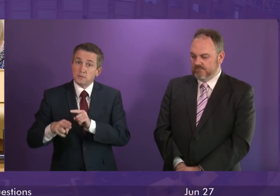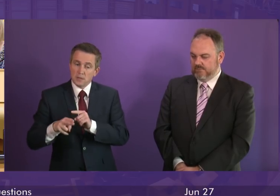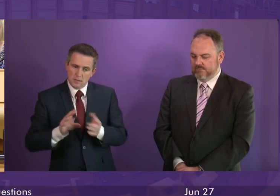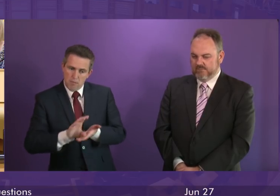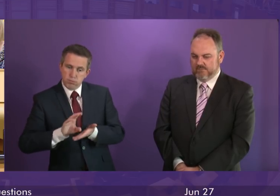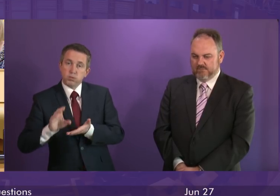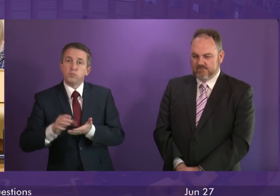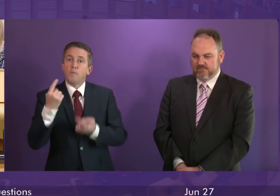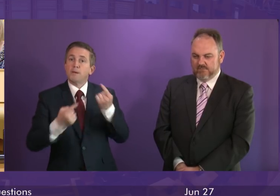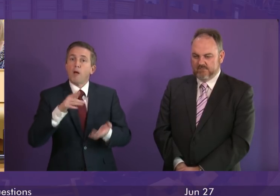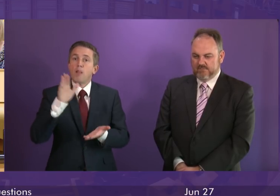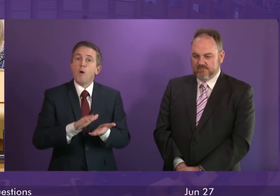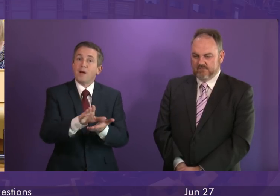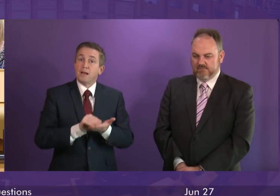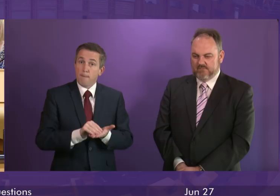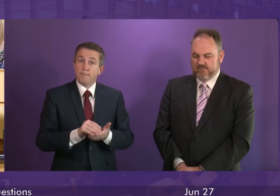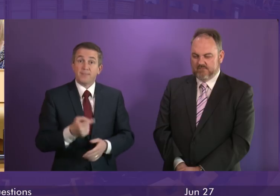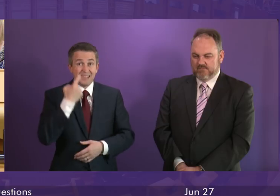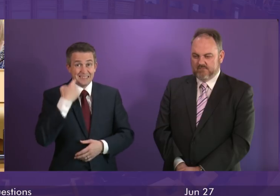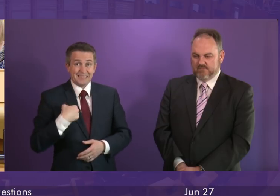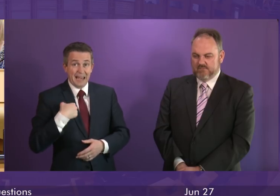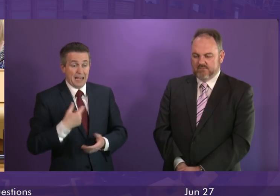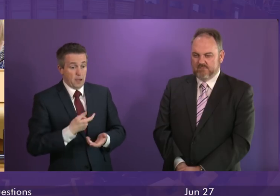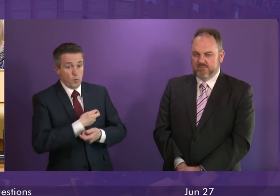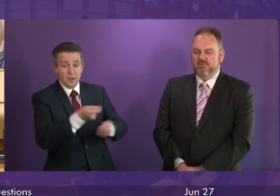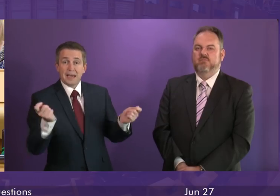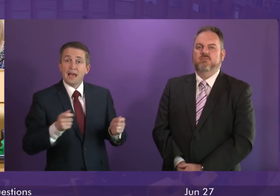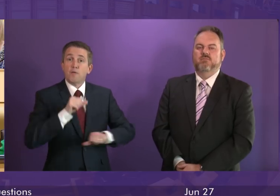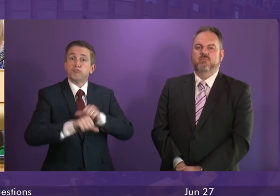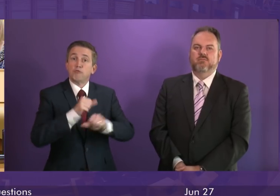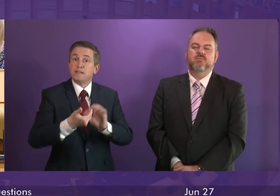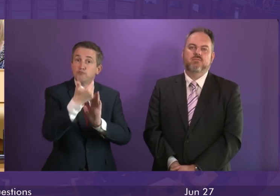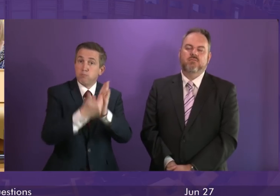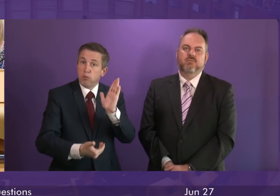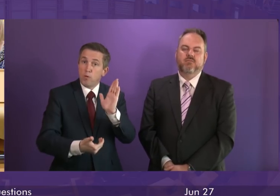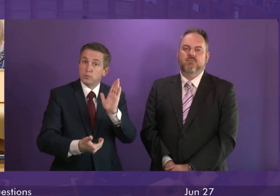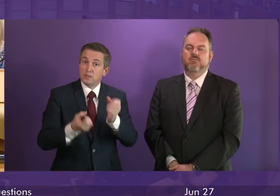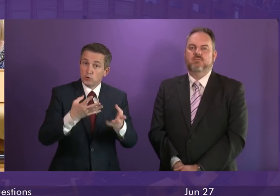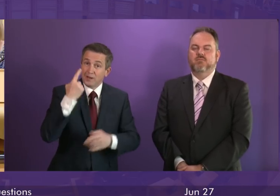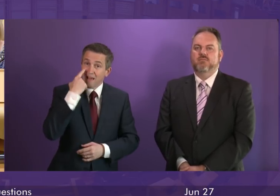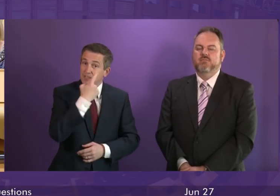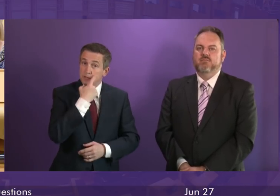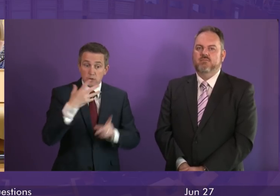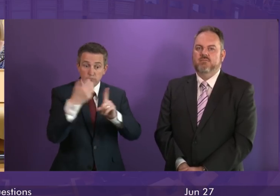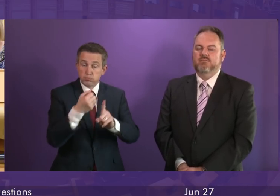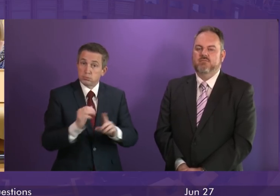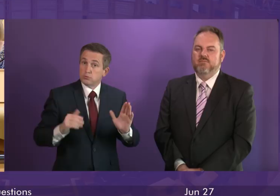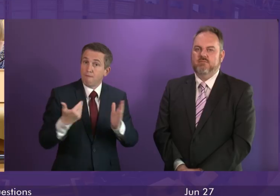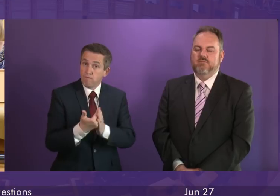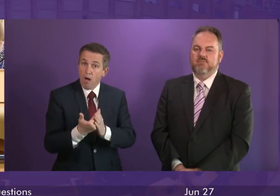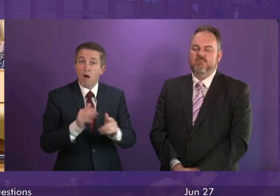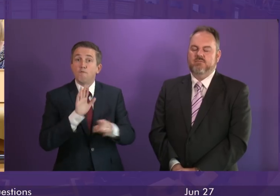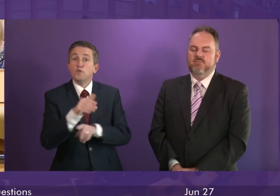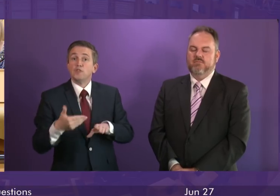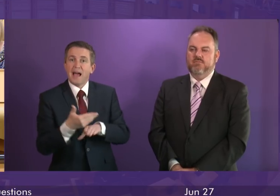low incomes. Yesterday in the Chamber, laid our first annual progress report, setting out the steps we have taken and the further steps we will take. But there is no doubt